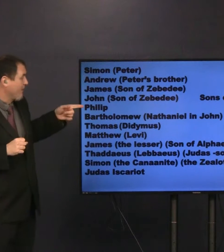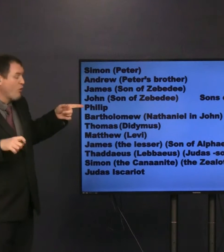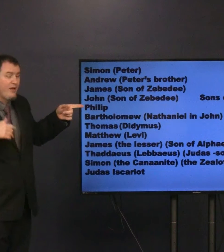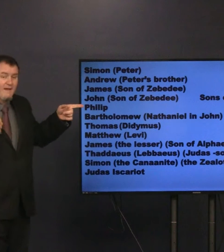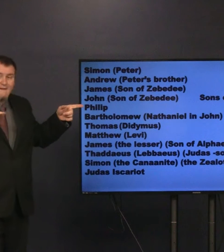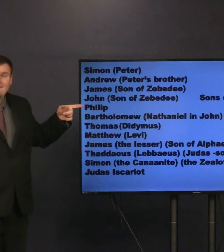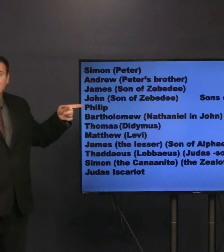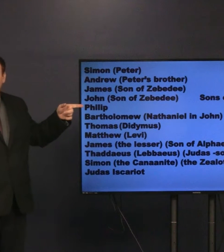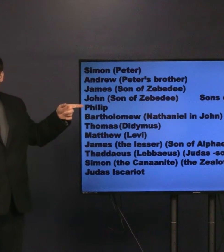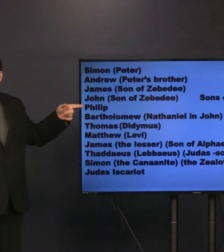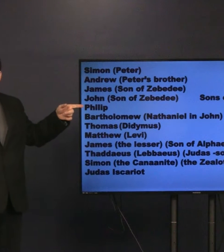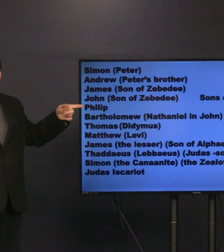Philip.